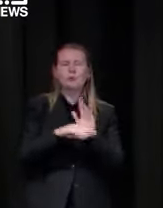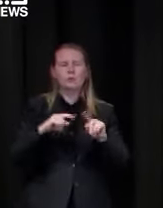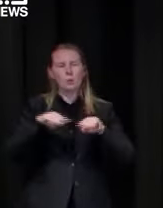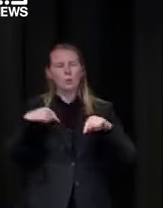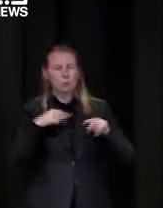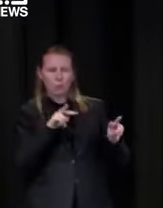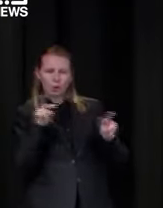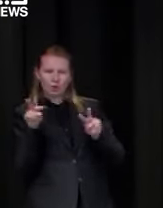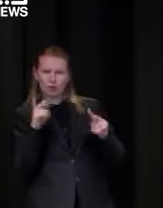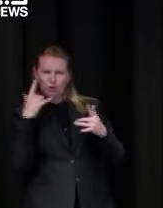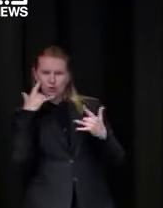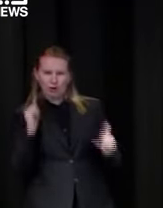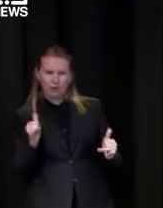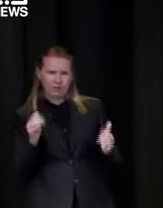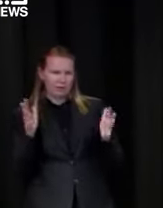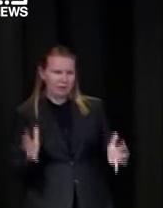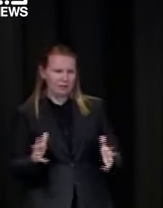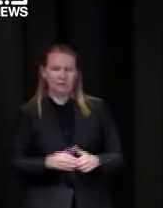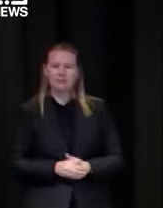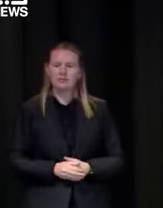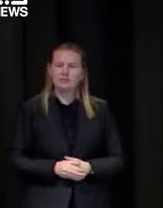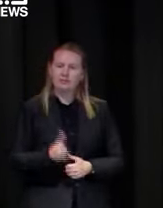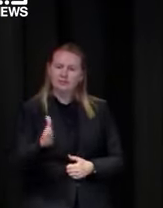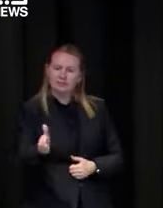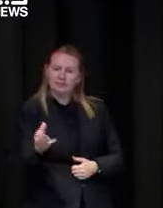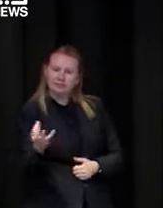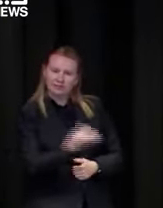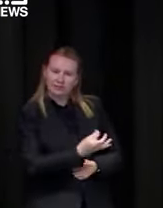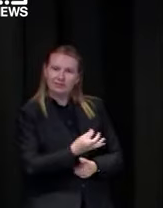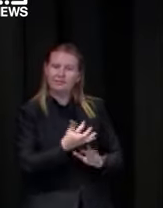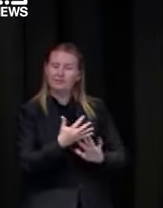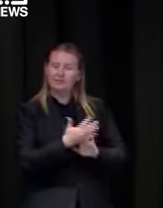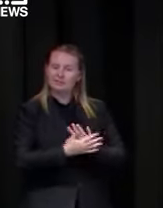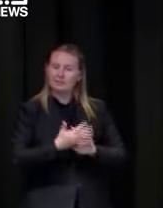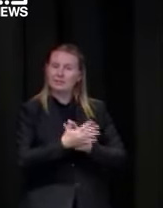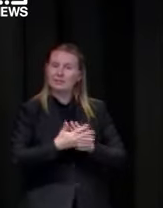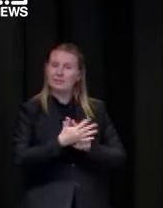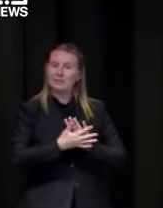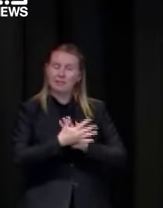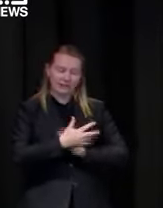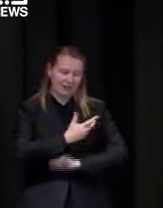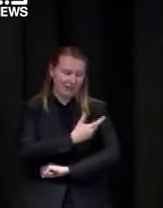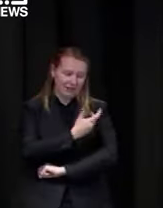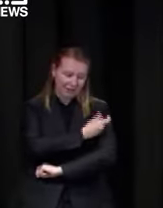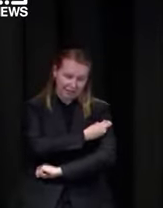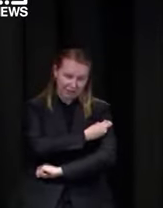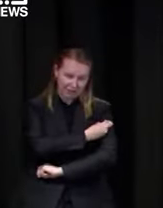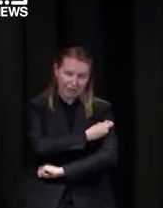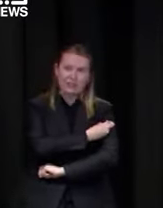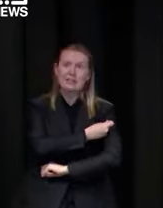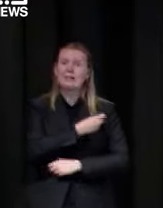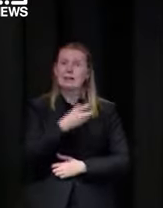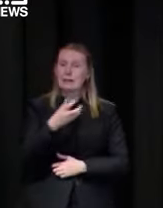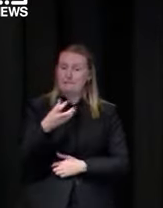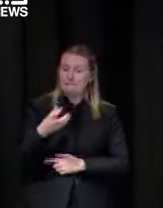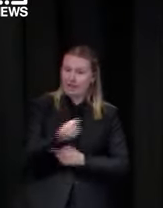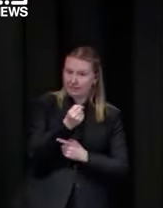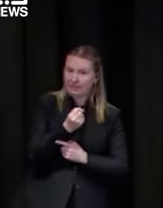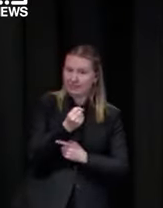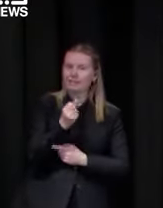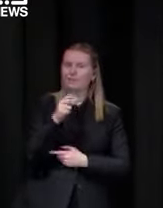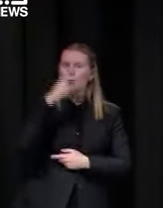beyond them in terms of fraud mandatory for the hospitality sector well that decision has not been made yet